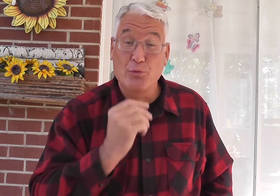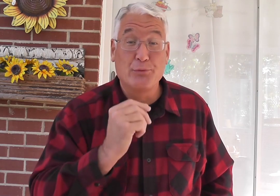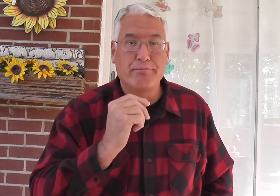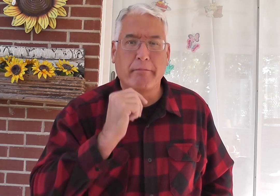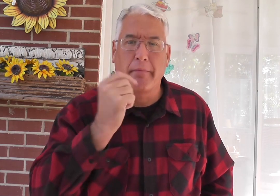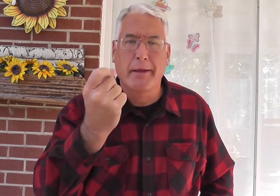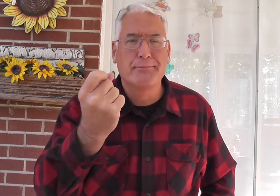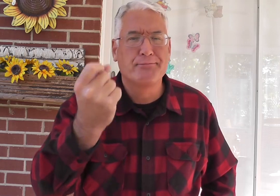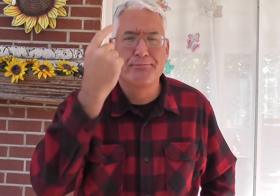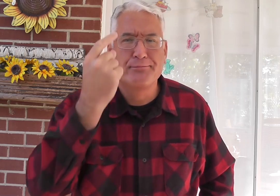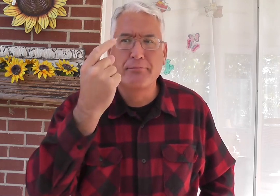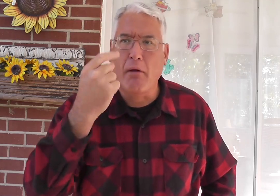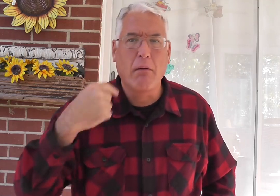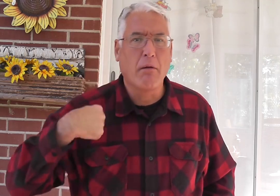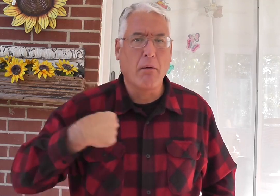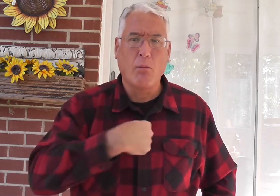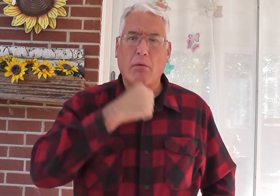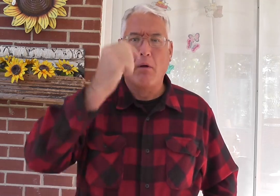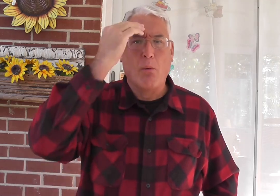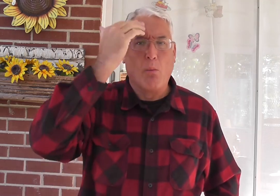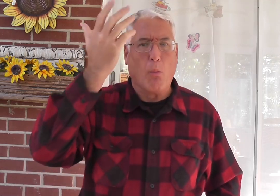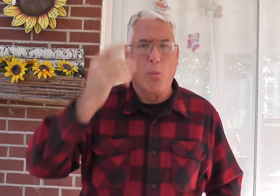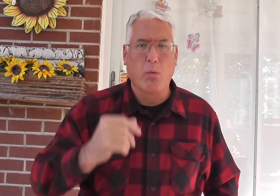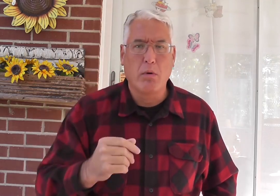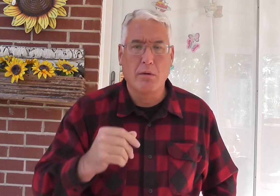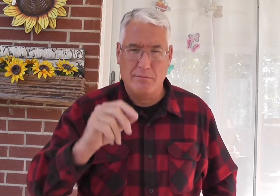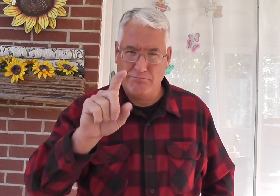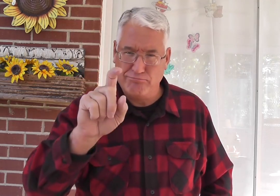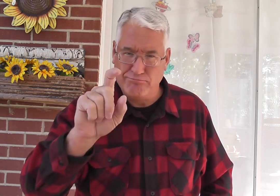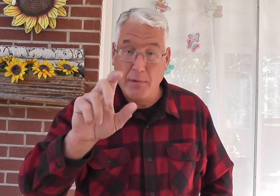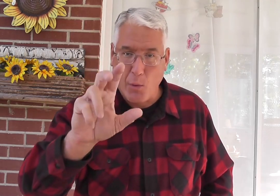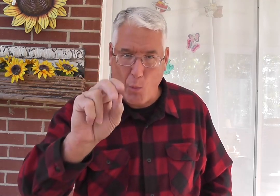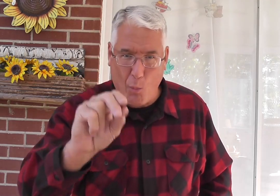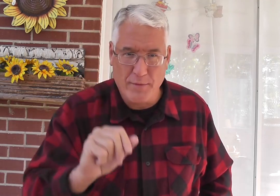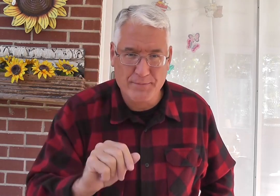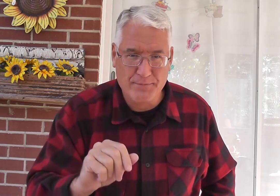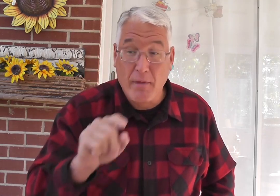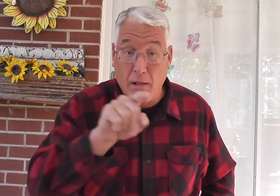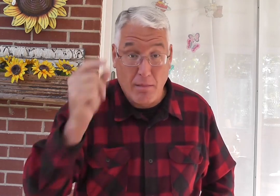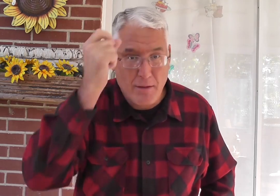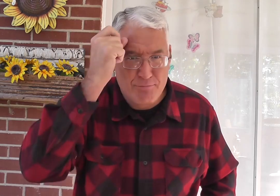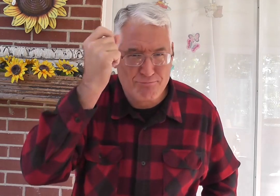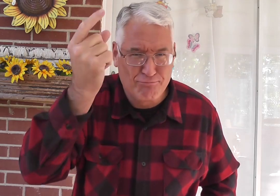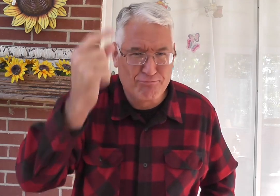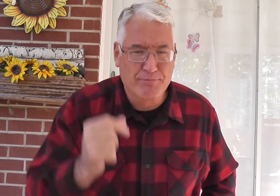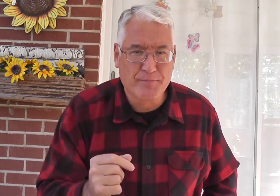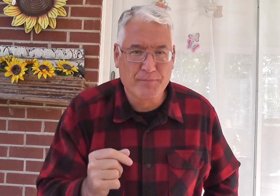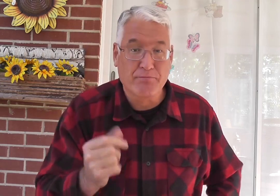Question, did the Jews of long ago not understand? Did they not know? Of course, they understood.